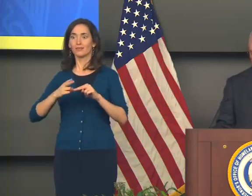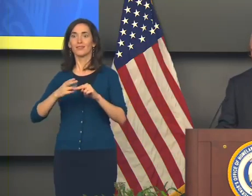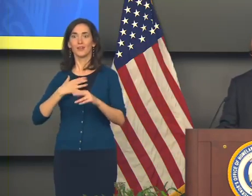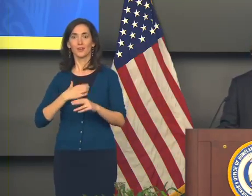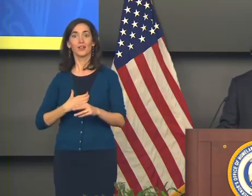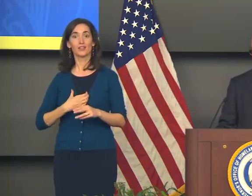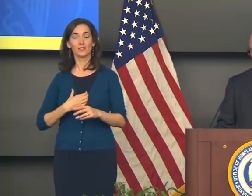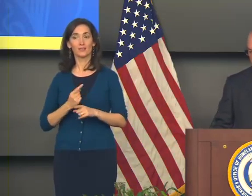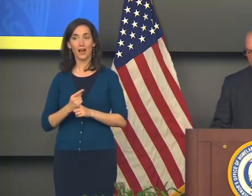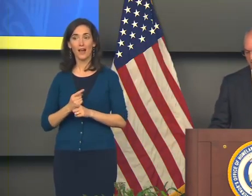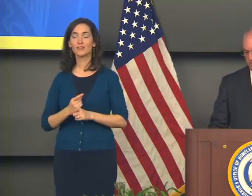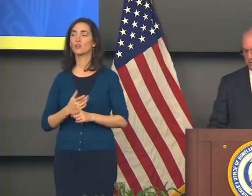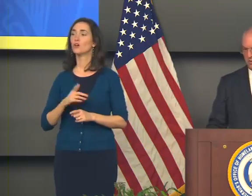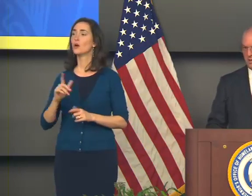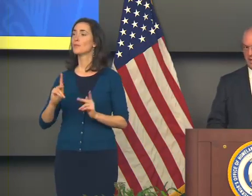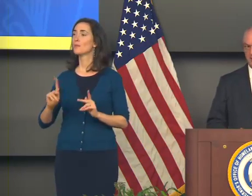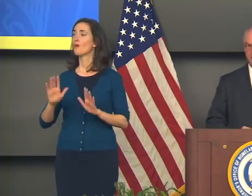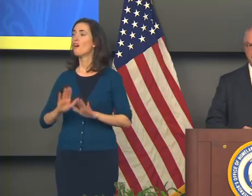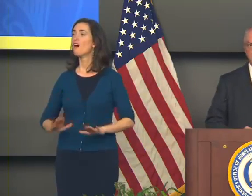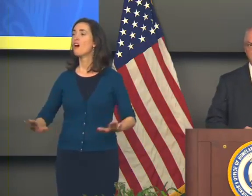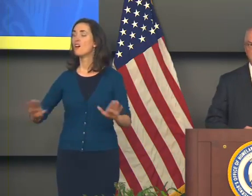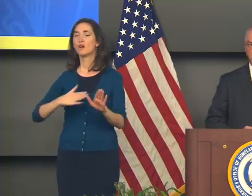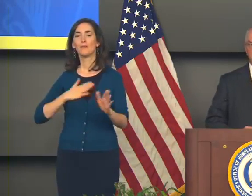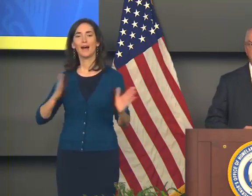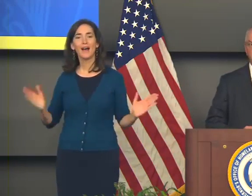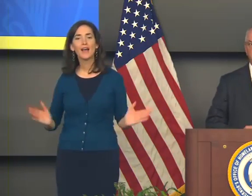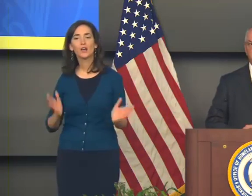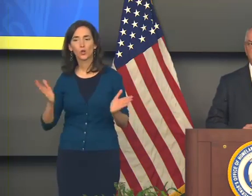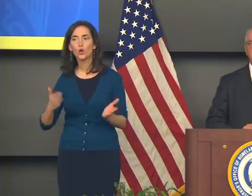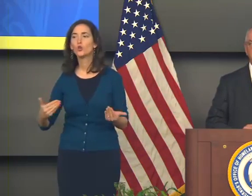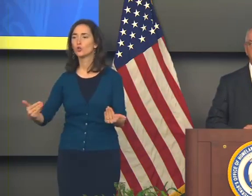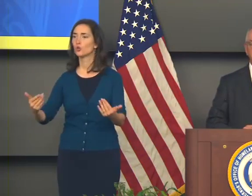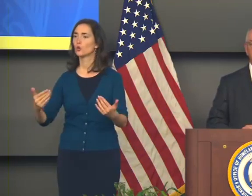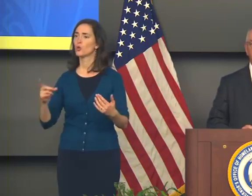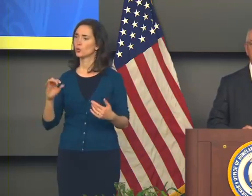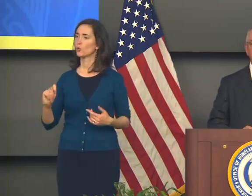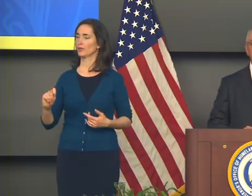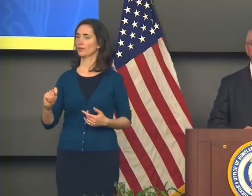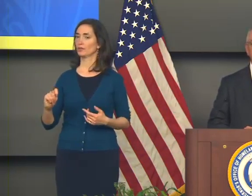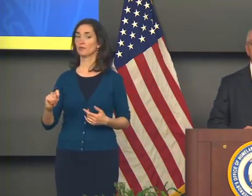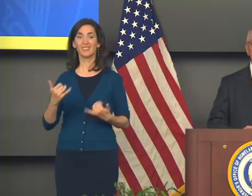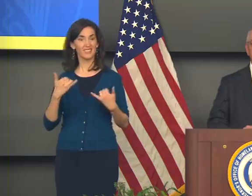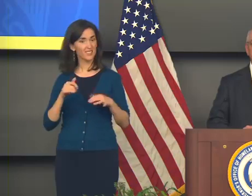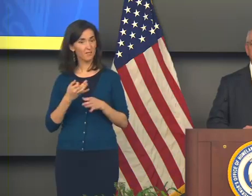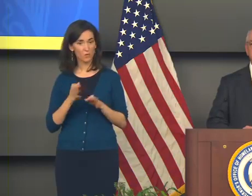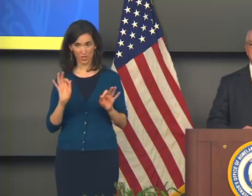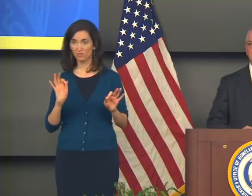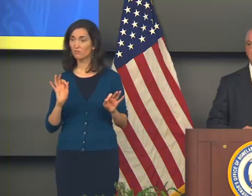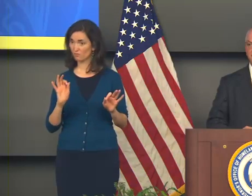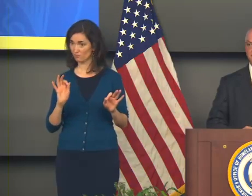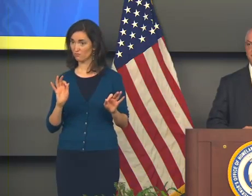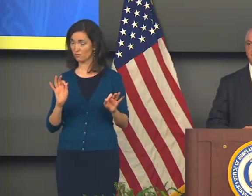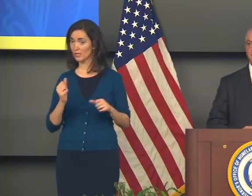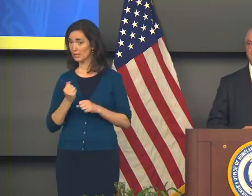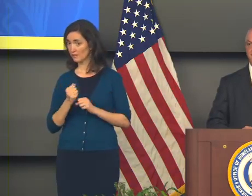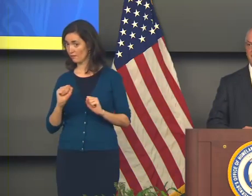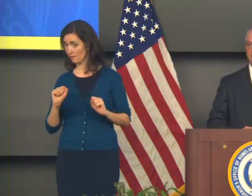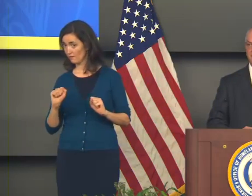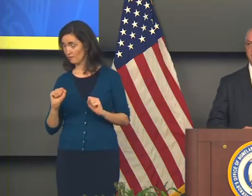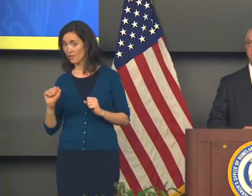I'm going to encourage Louisianans to do that. It remains free, safe,